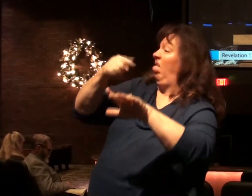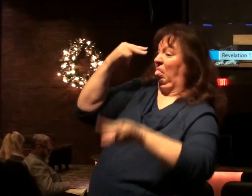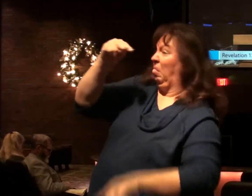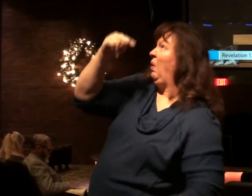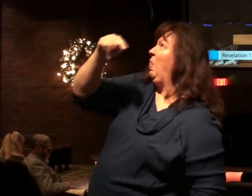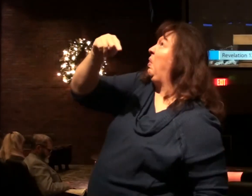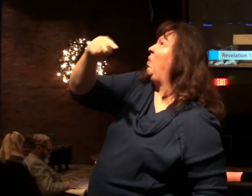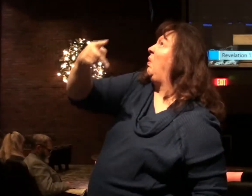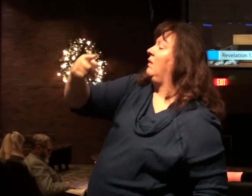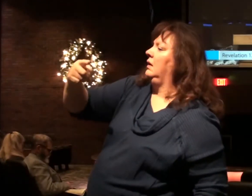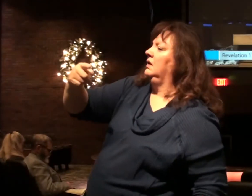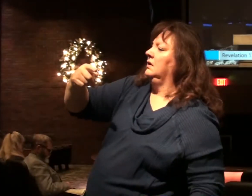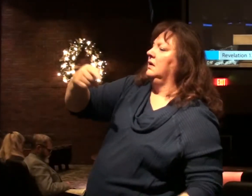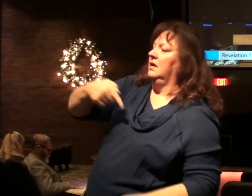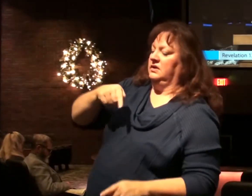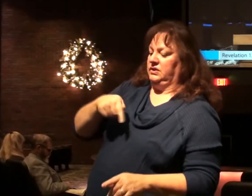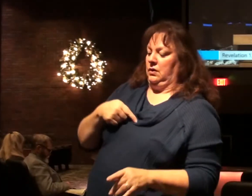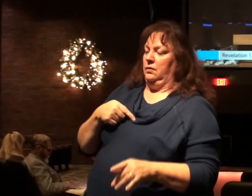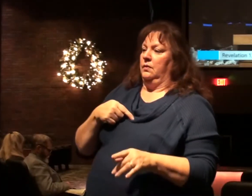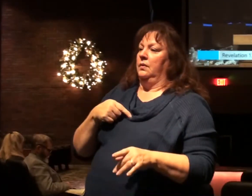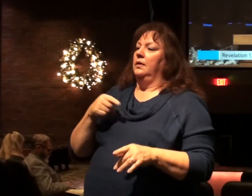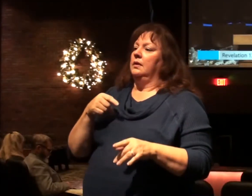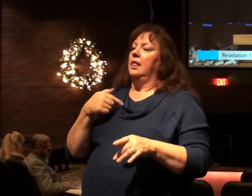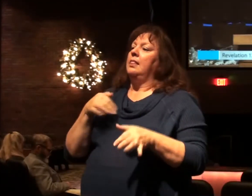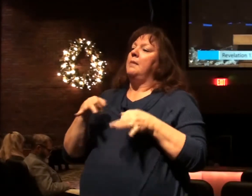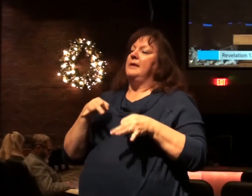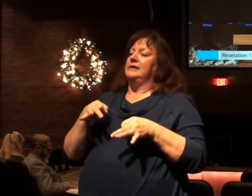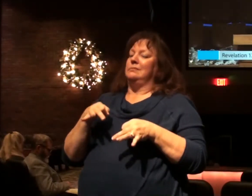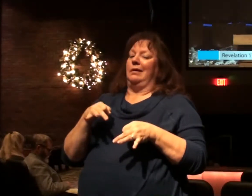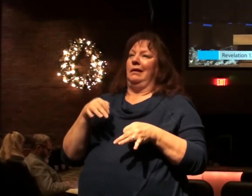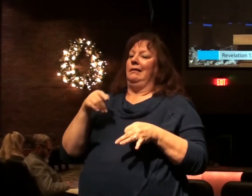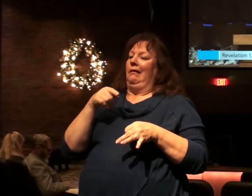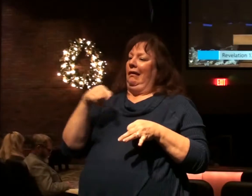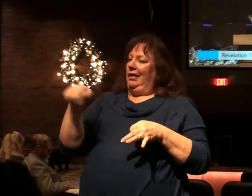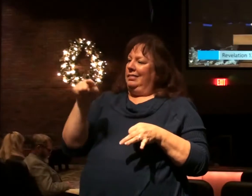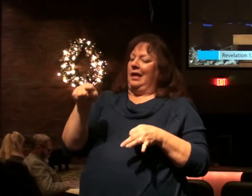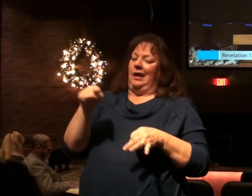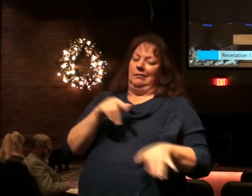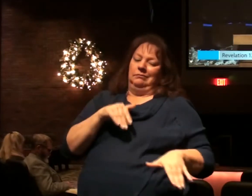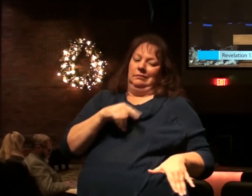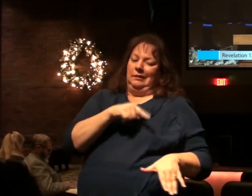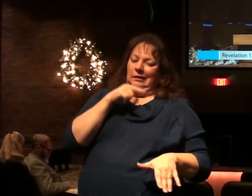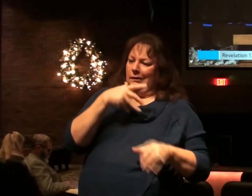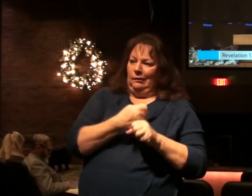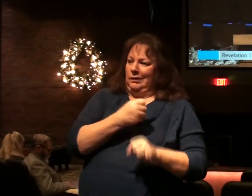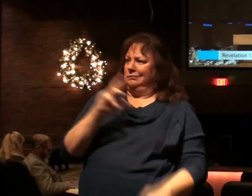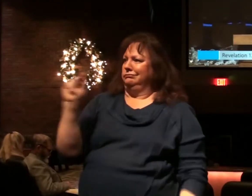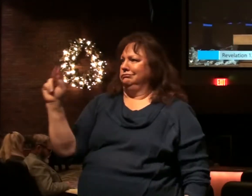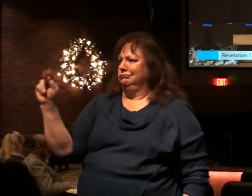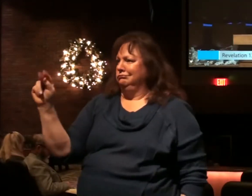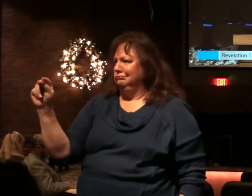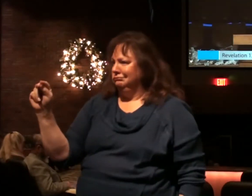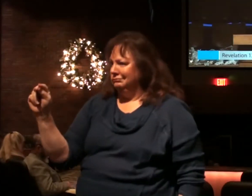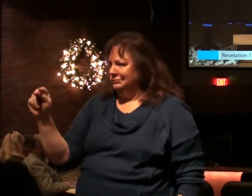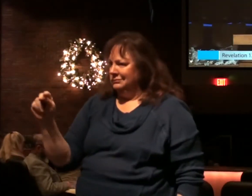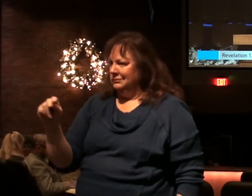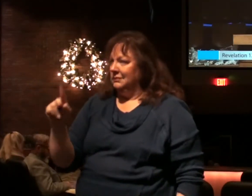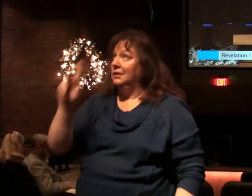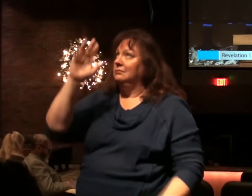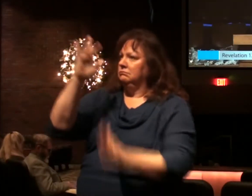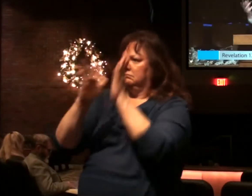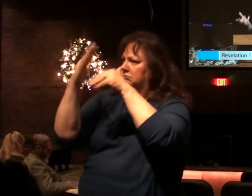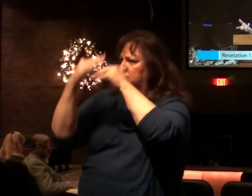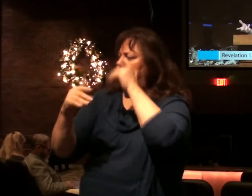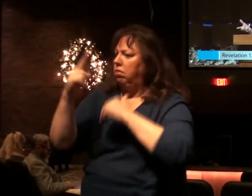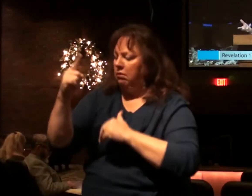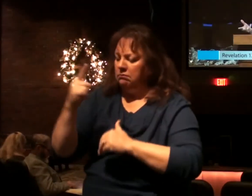and sort of let me explain. They overcome the devil. The devil doesn't win because of the blood of Christ